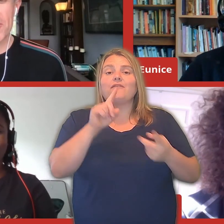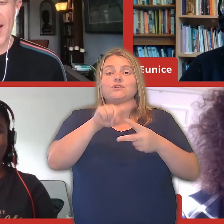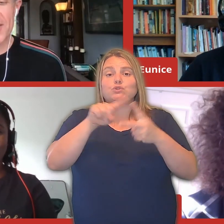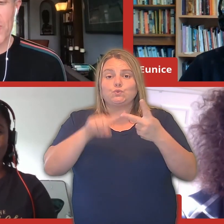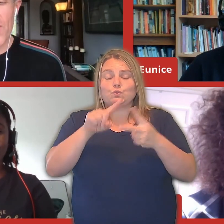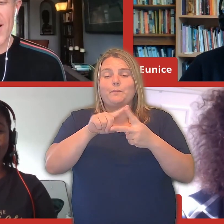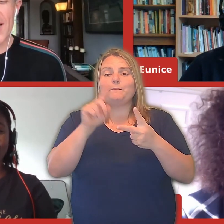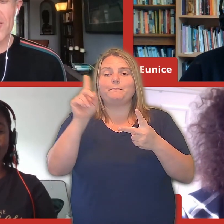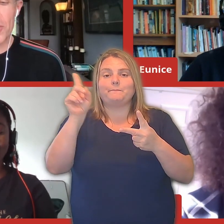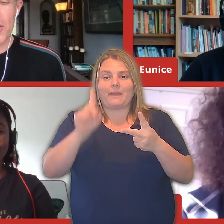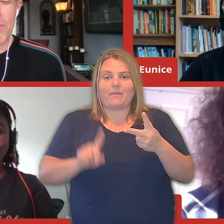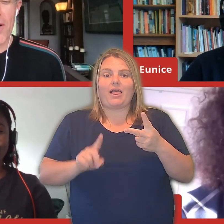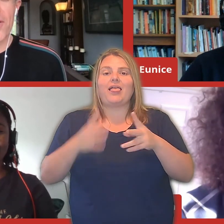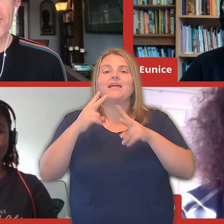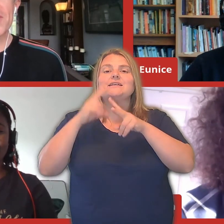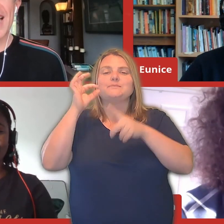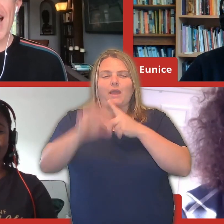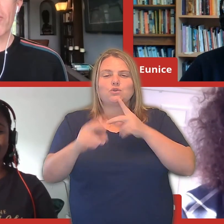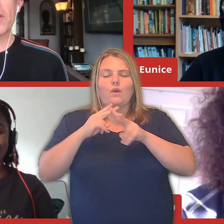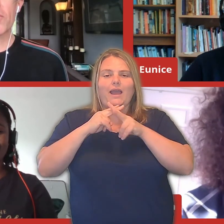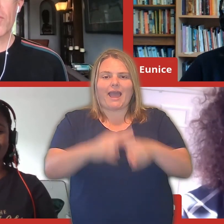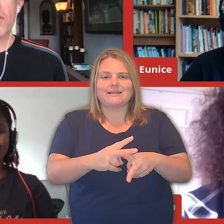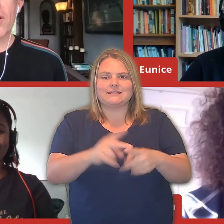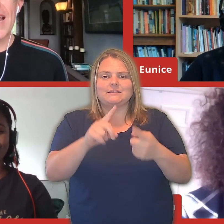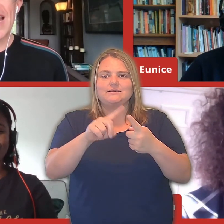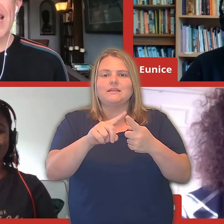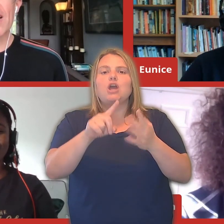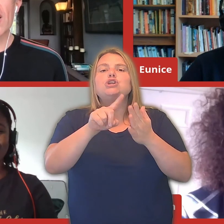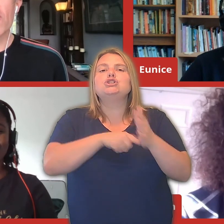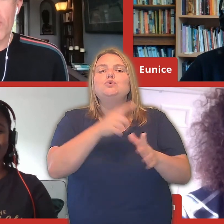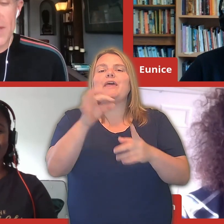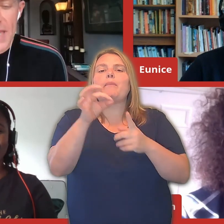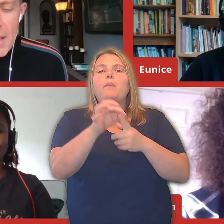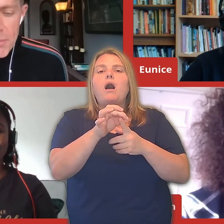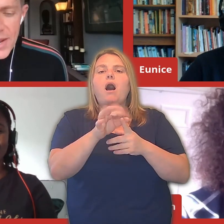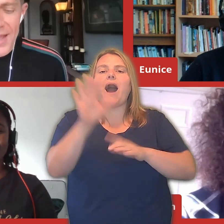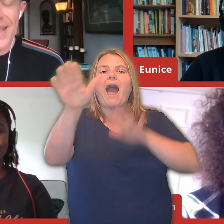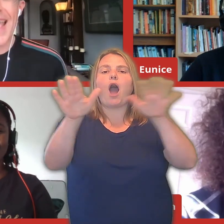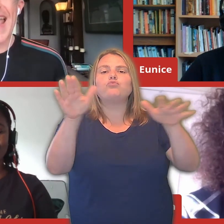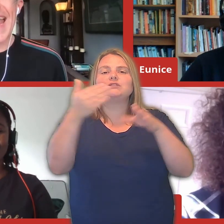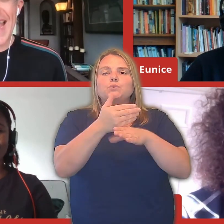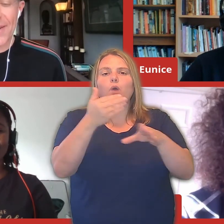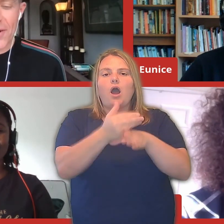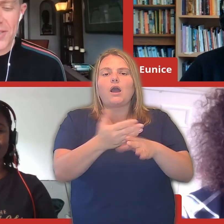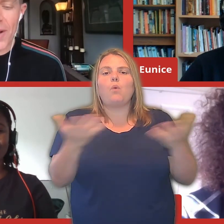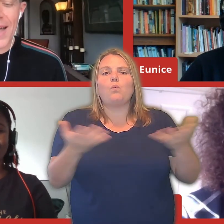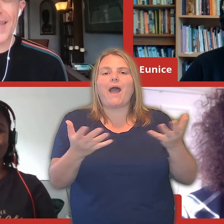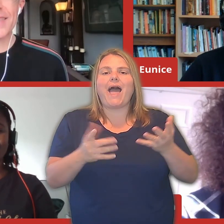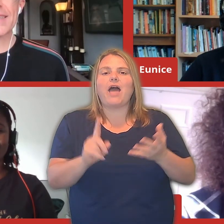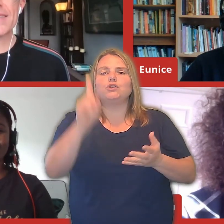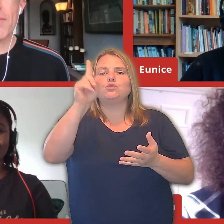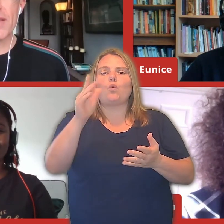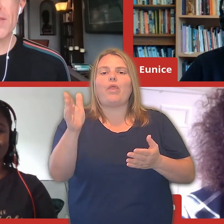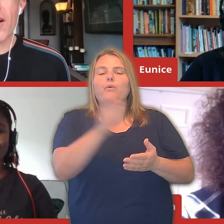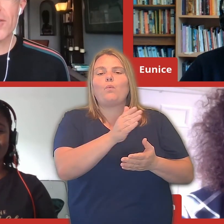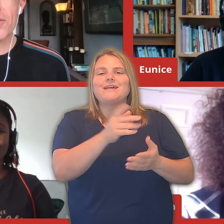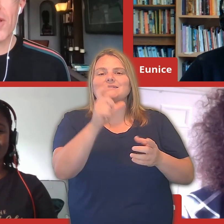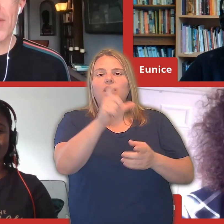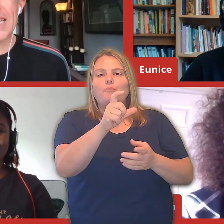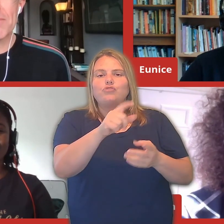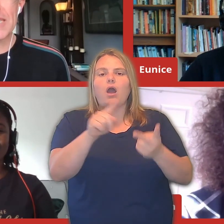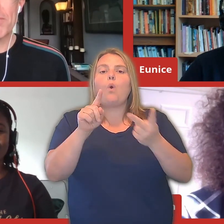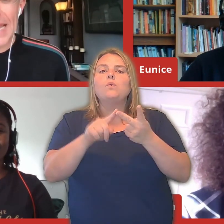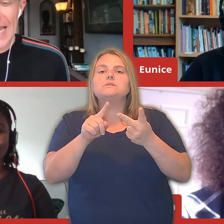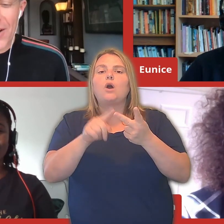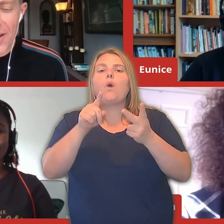two special guests. One in Judith Parr, who is an outreach worker in Northwest Cumbria, and also Isaac Simmons, also